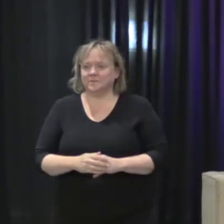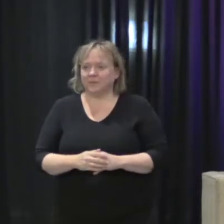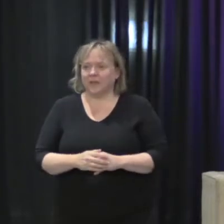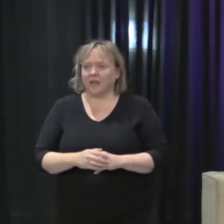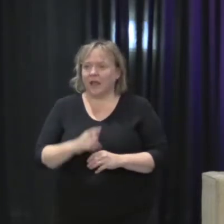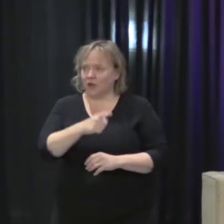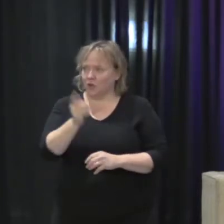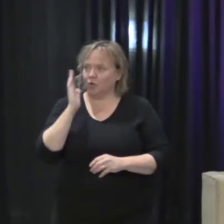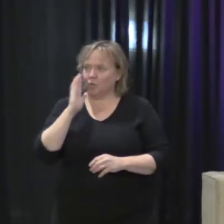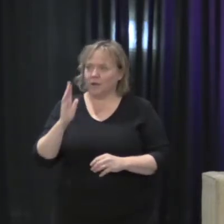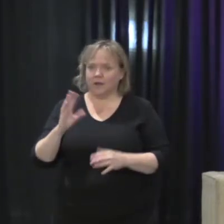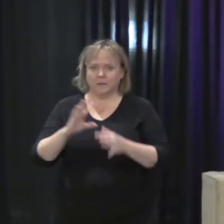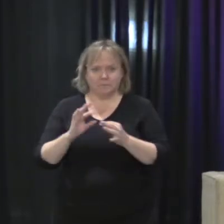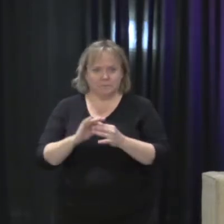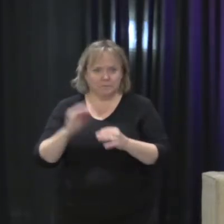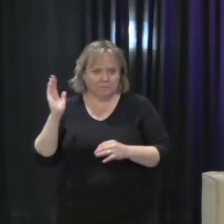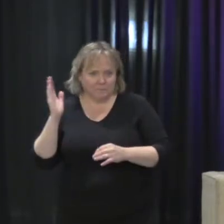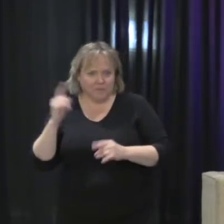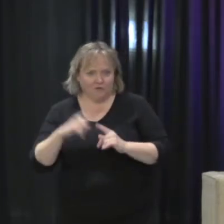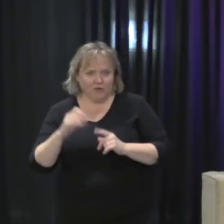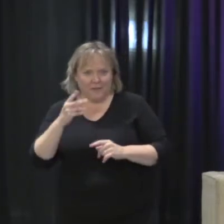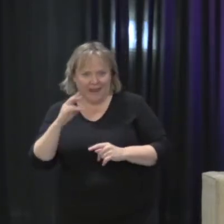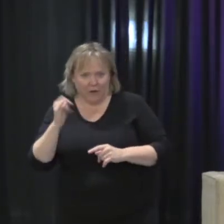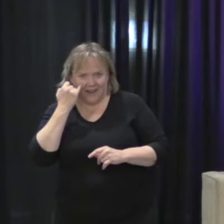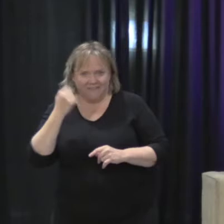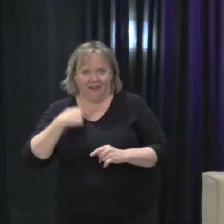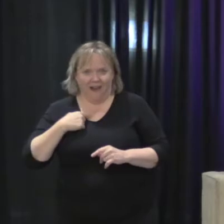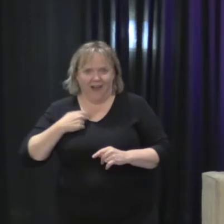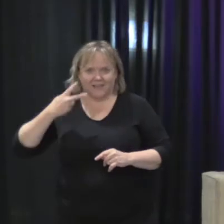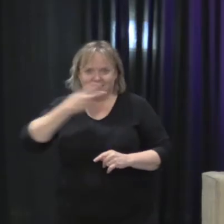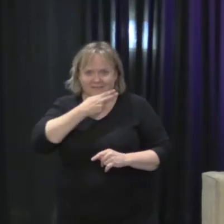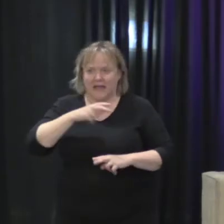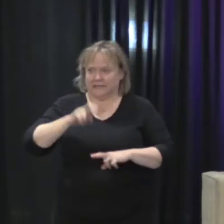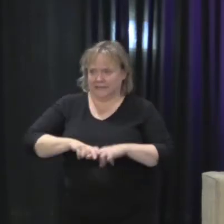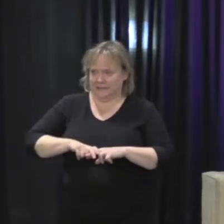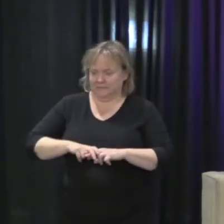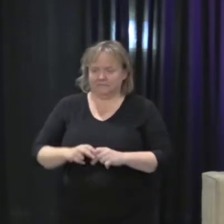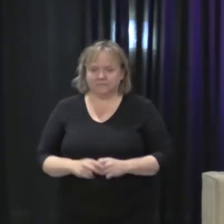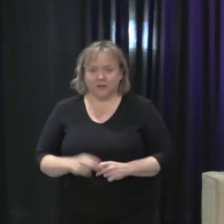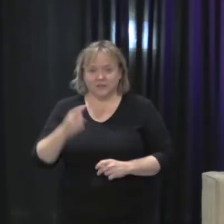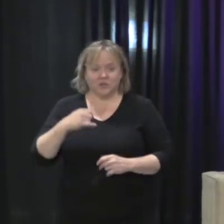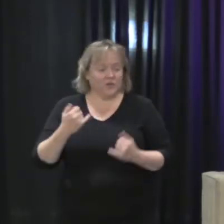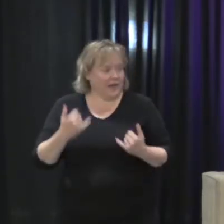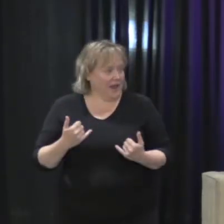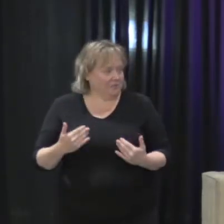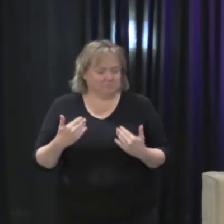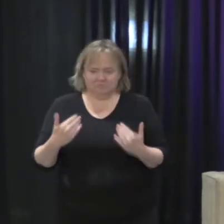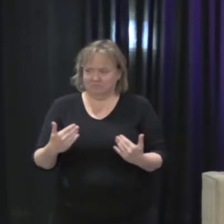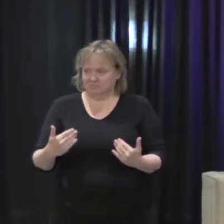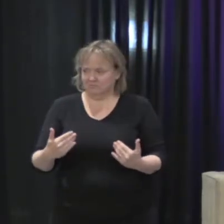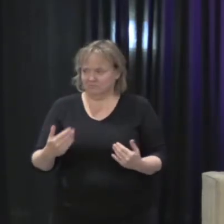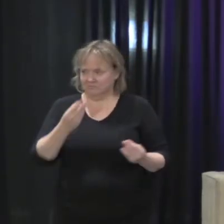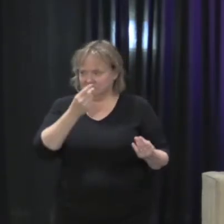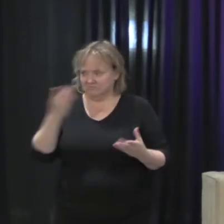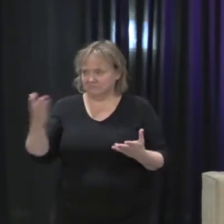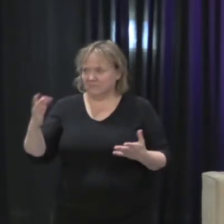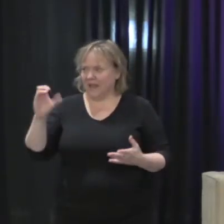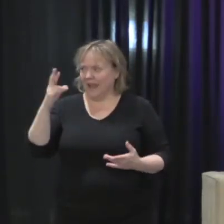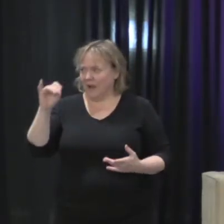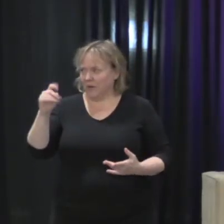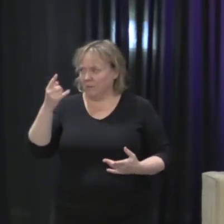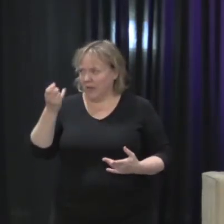from Carrie if I could stop talking and sit down. So without further ado, I bring you Carrie